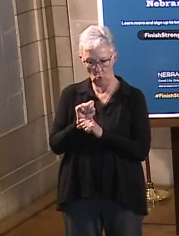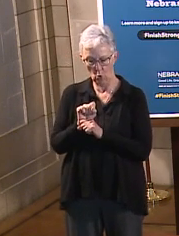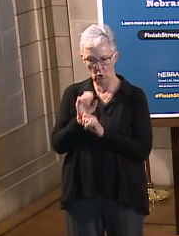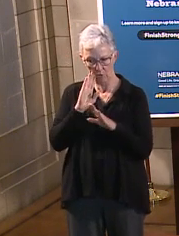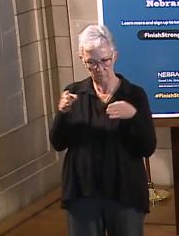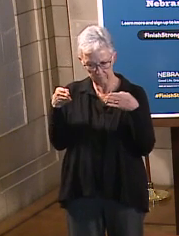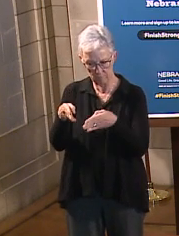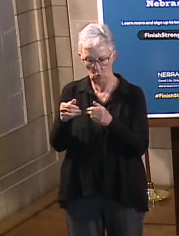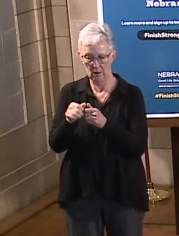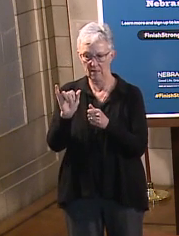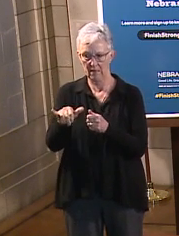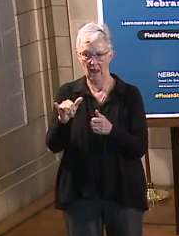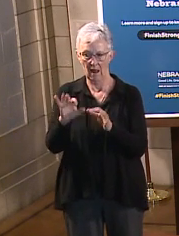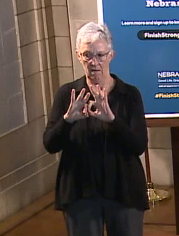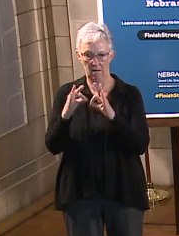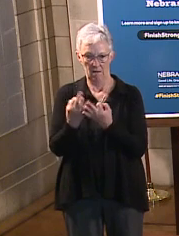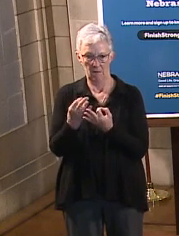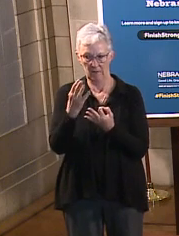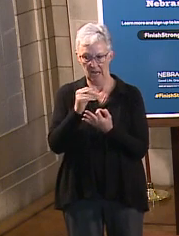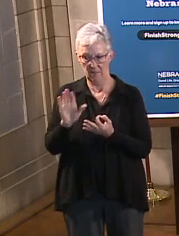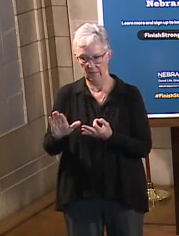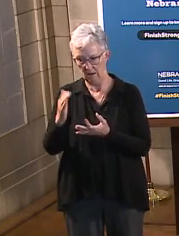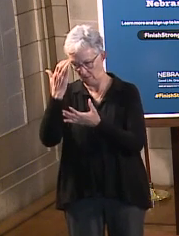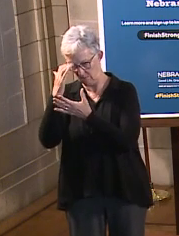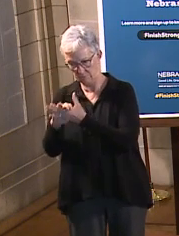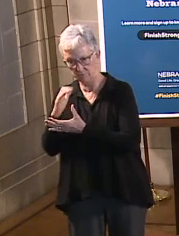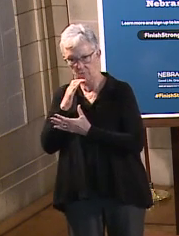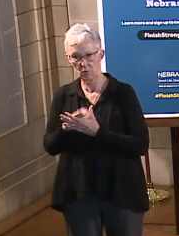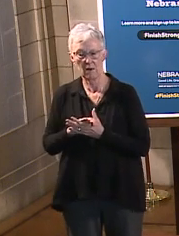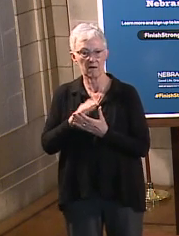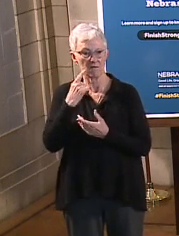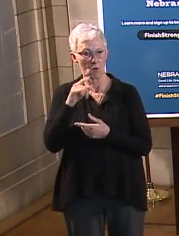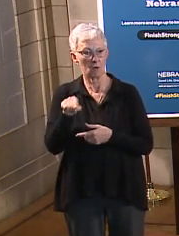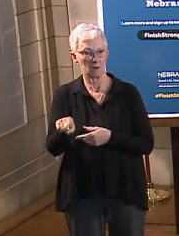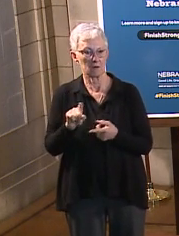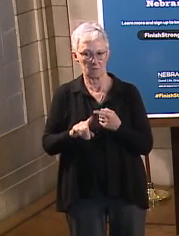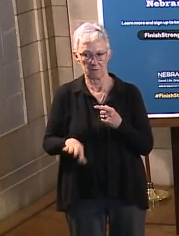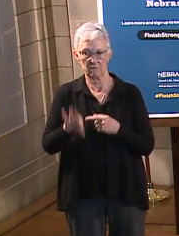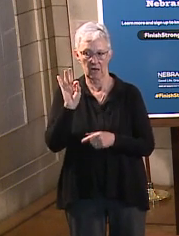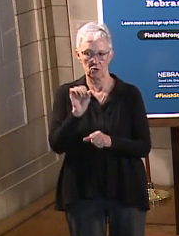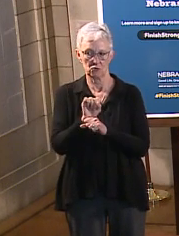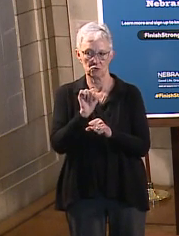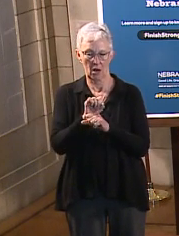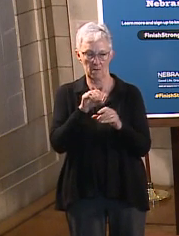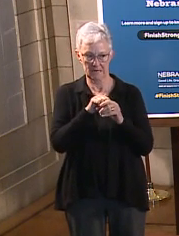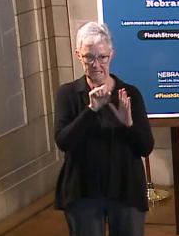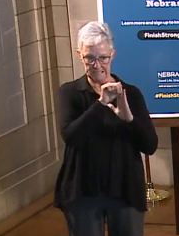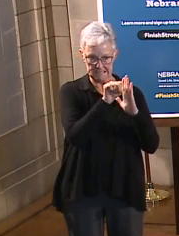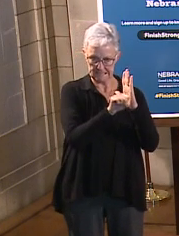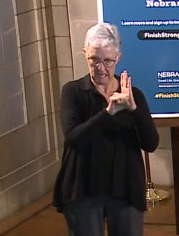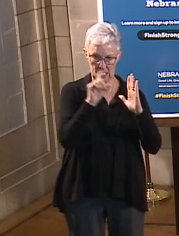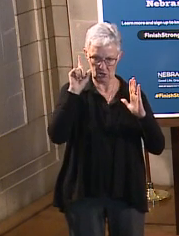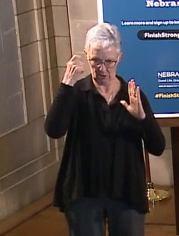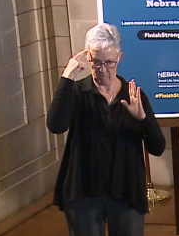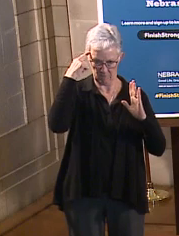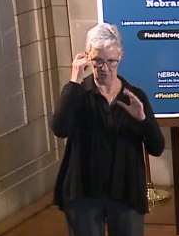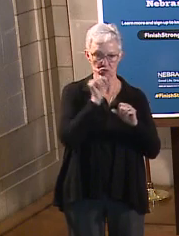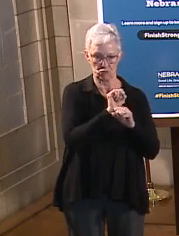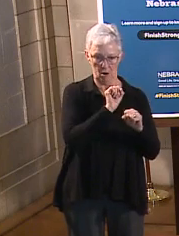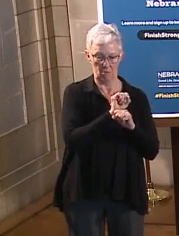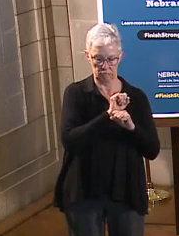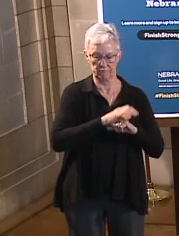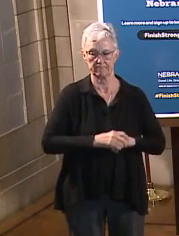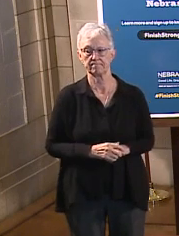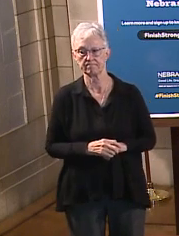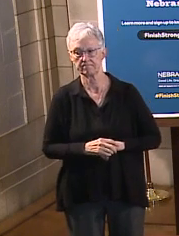spouse to try to find them an employment opportunity in state government if that's their aspiration. We'll be looking to build upon this program in the